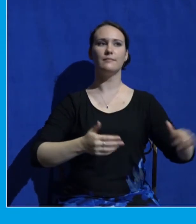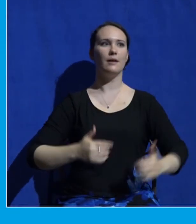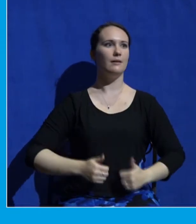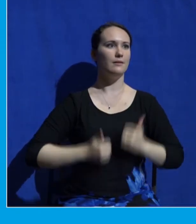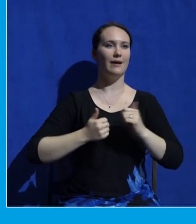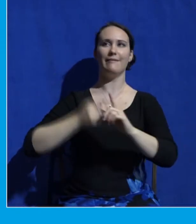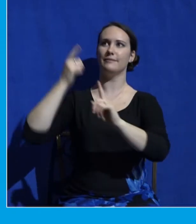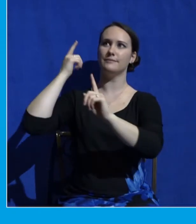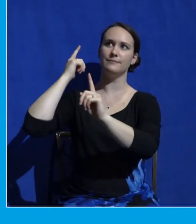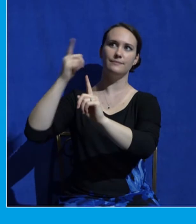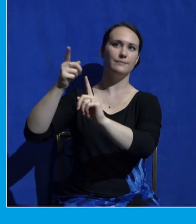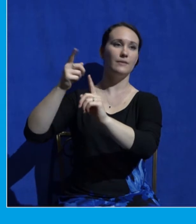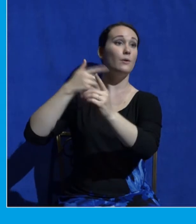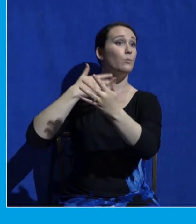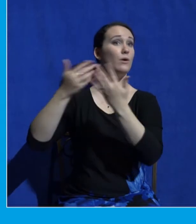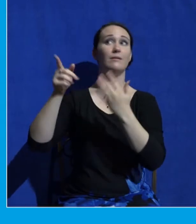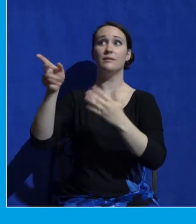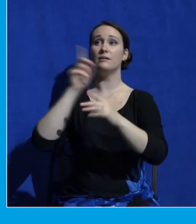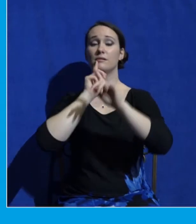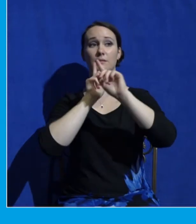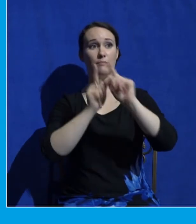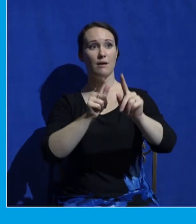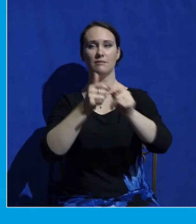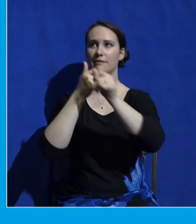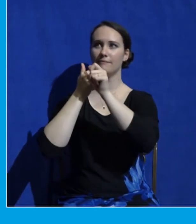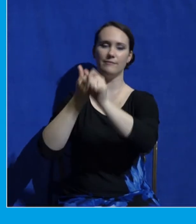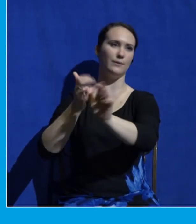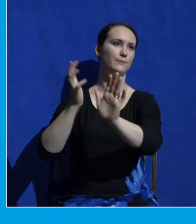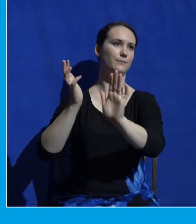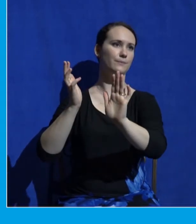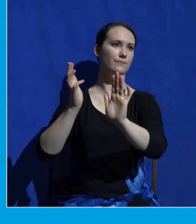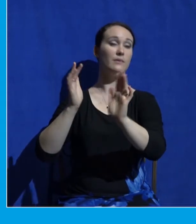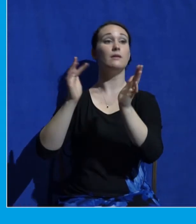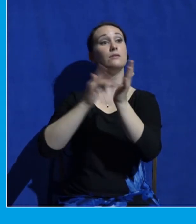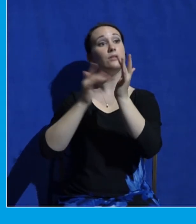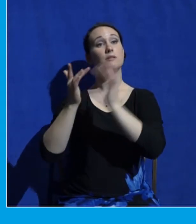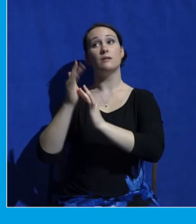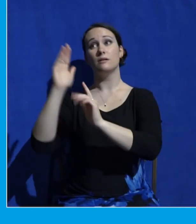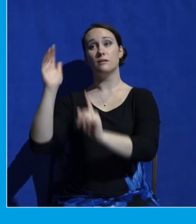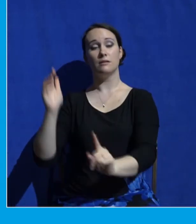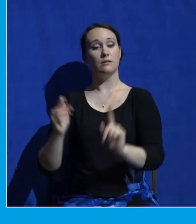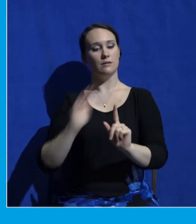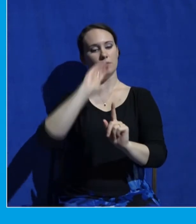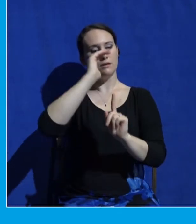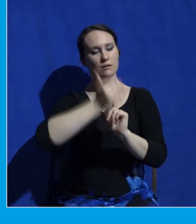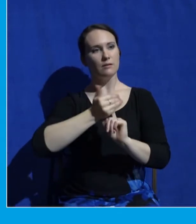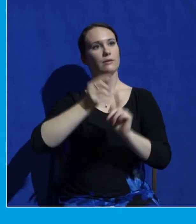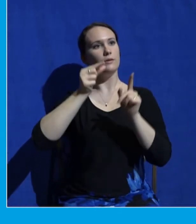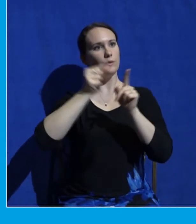whatever he says. Jesus is the word of God. Listen to him.